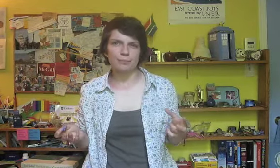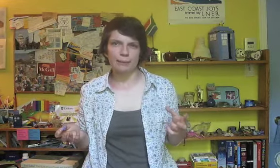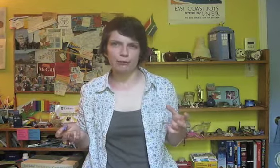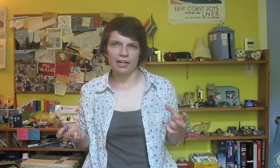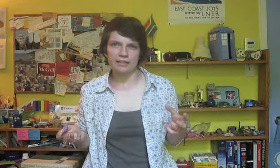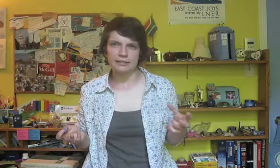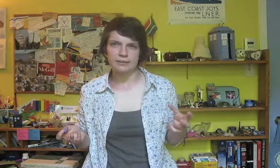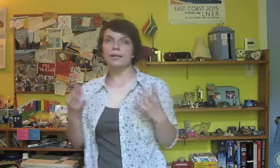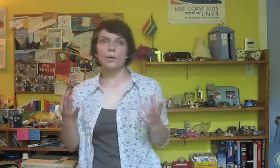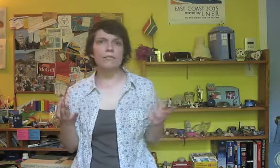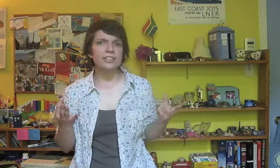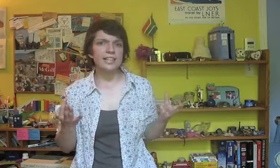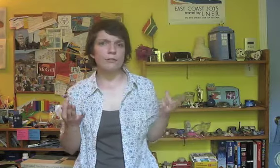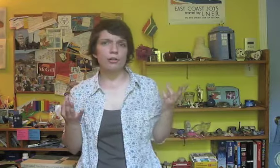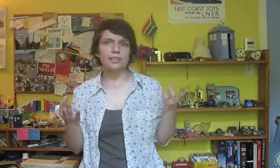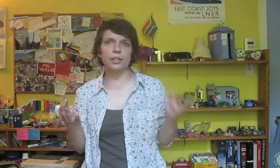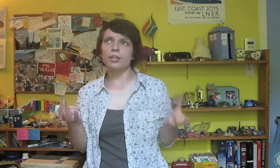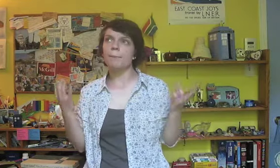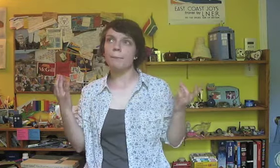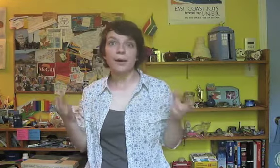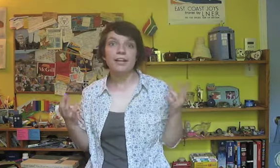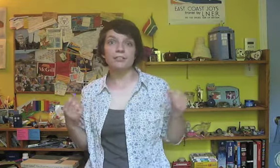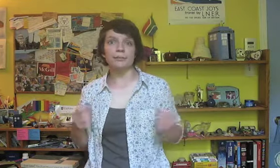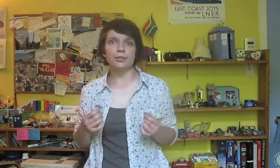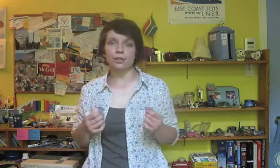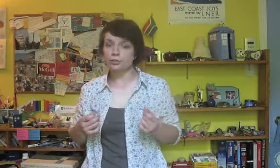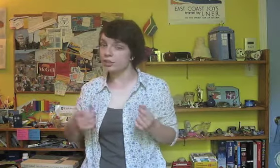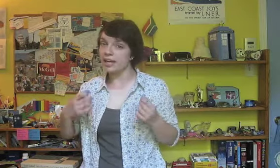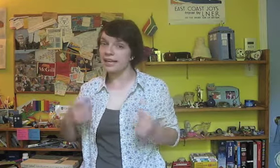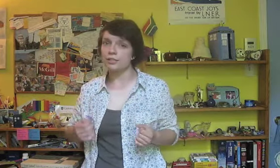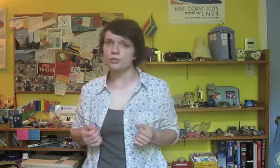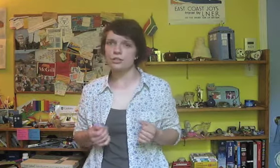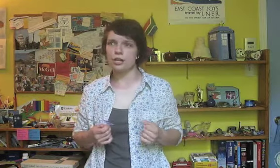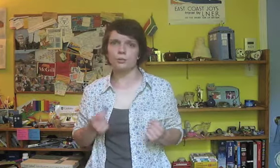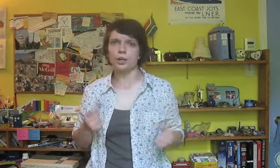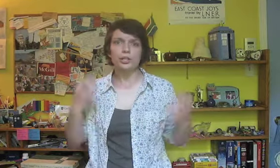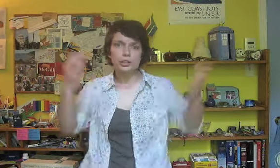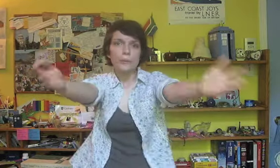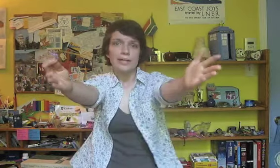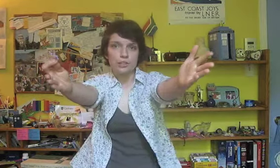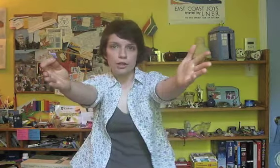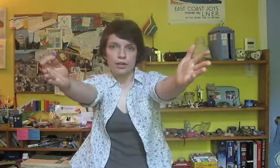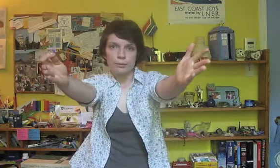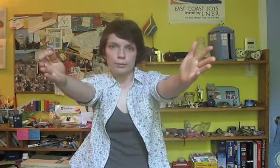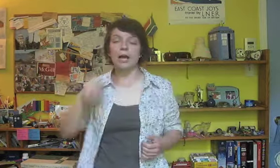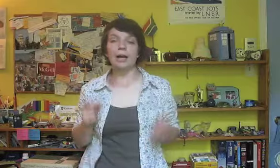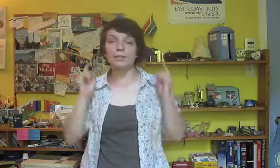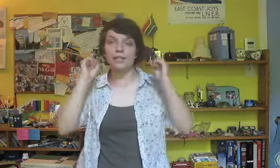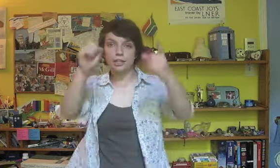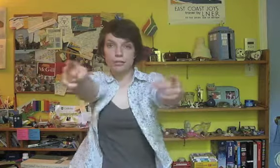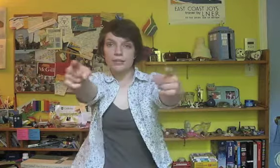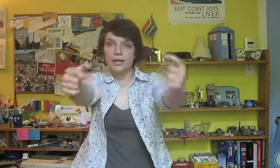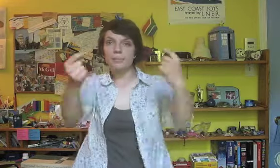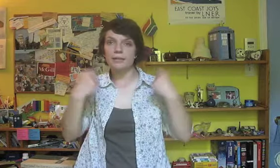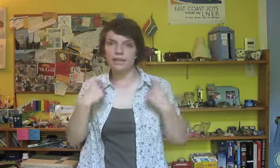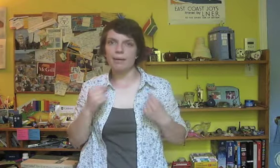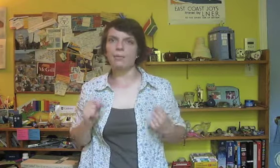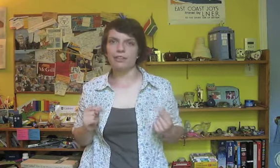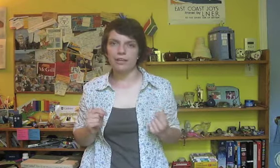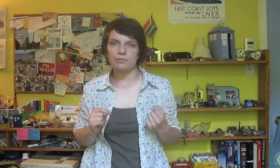paper cranes. Now, obviously, I've already started, but I've come to the conclusion that I can't do this alone. So I need your help. I would like you to help me make 1,000